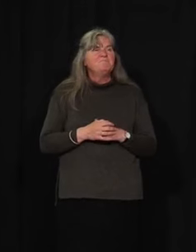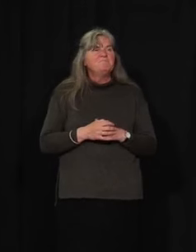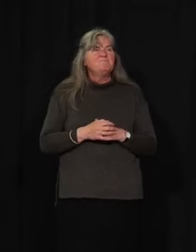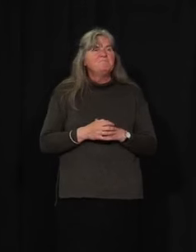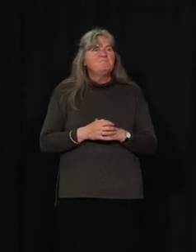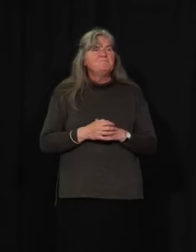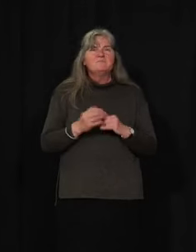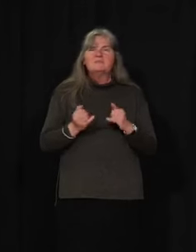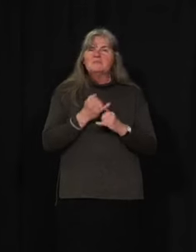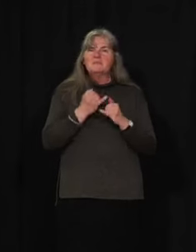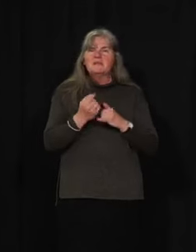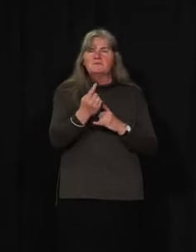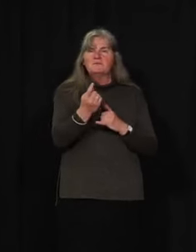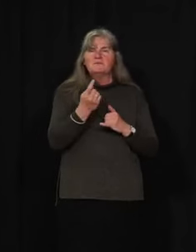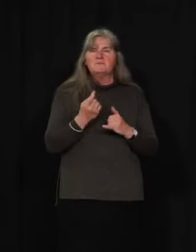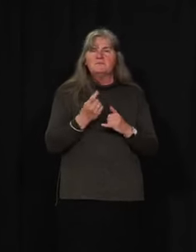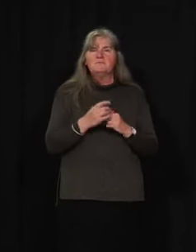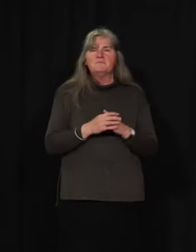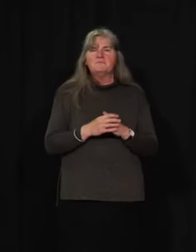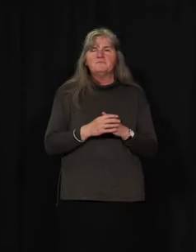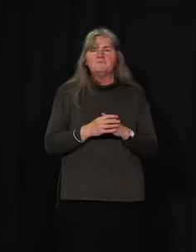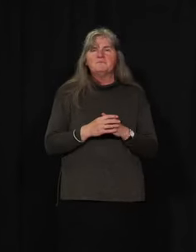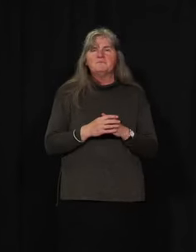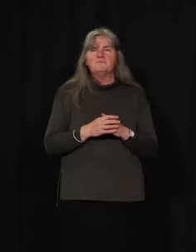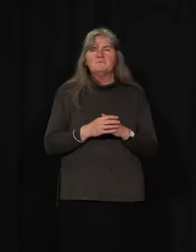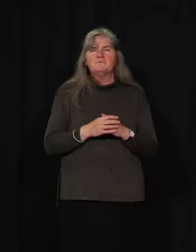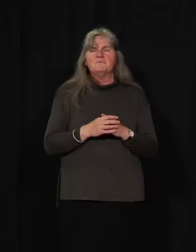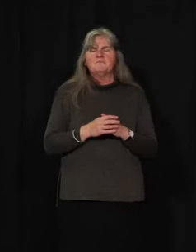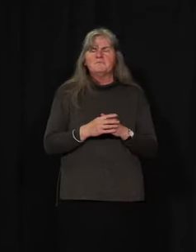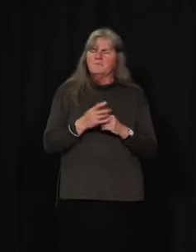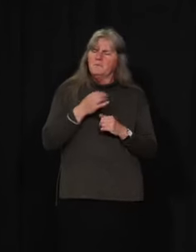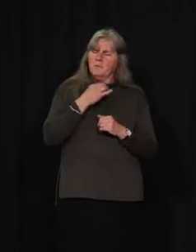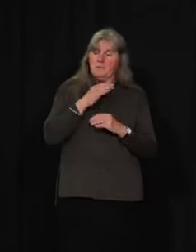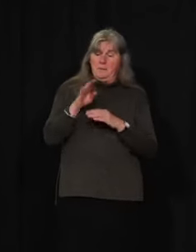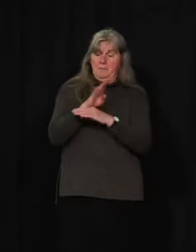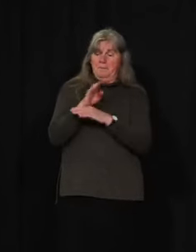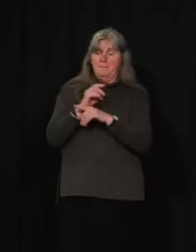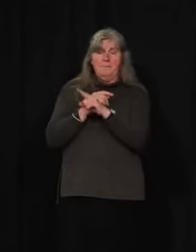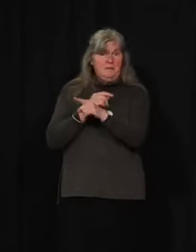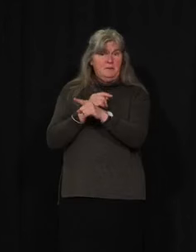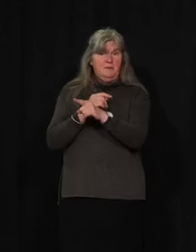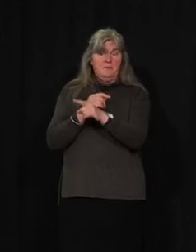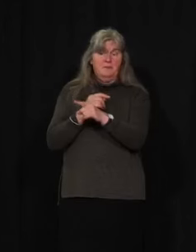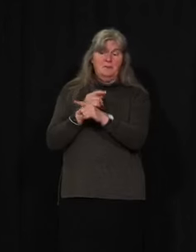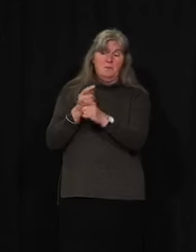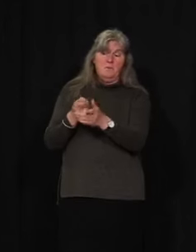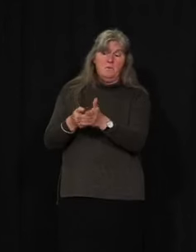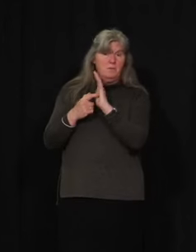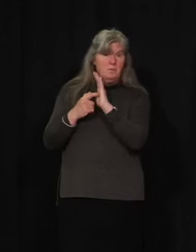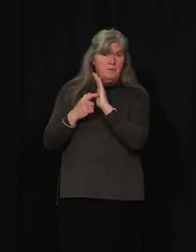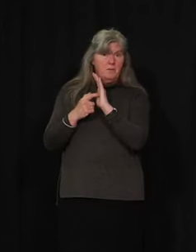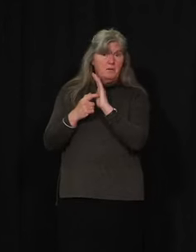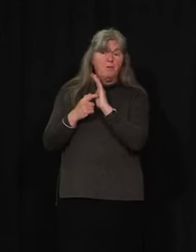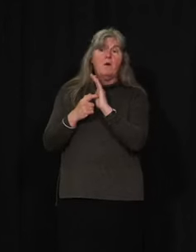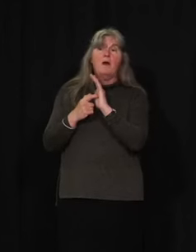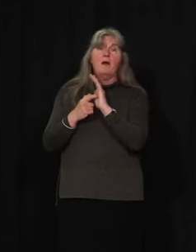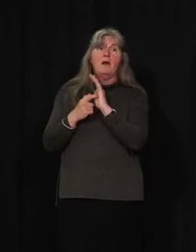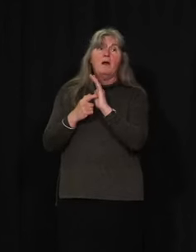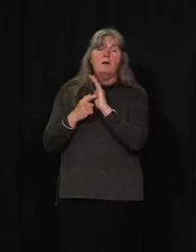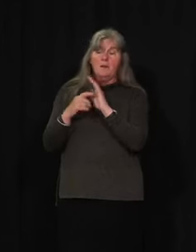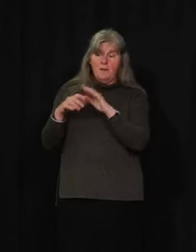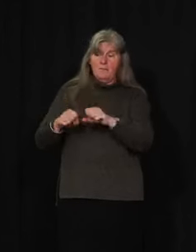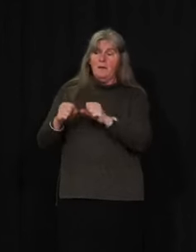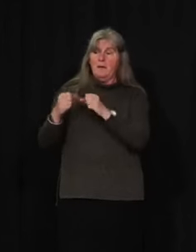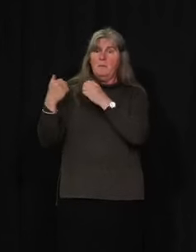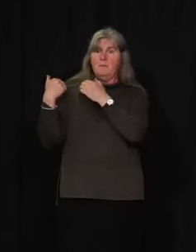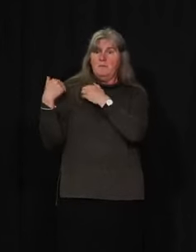And our last question today, are businesses expected or required to enforce physical distancing measures in their